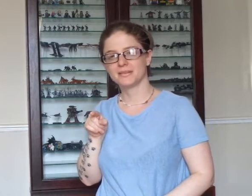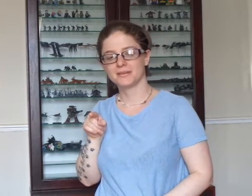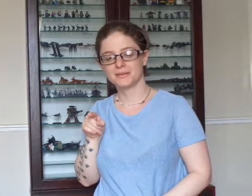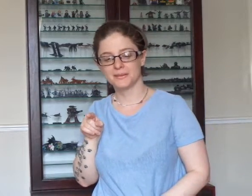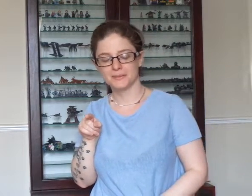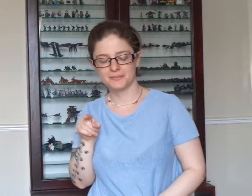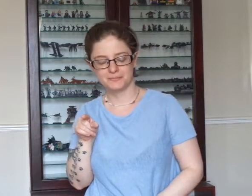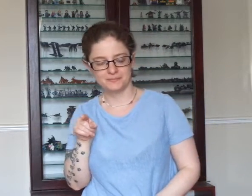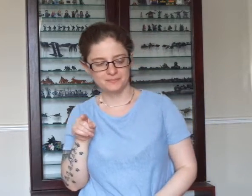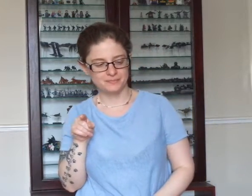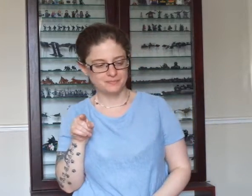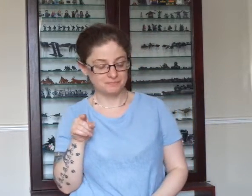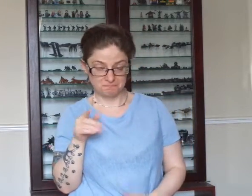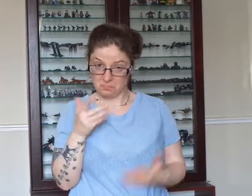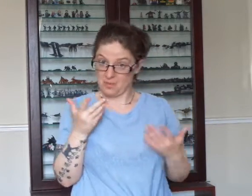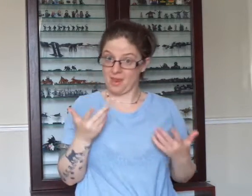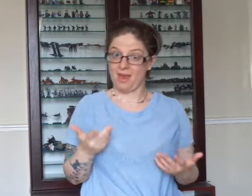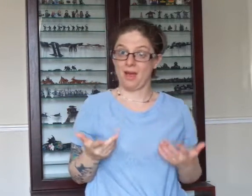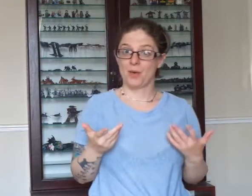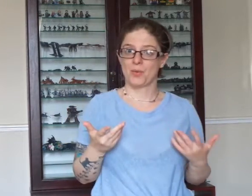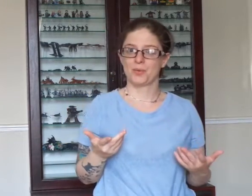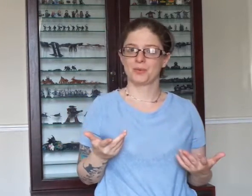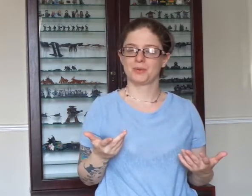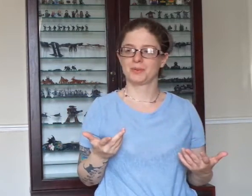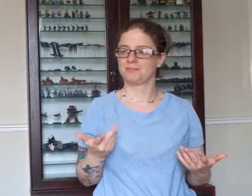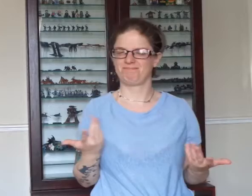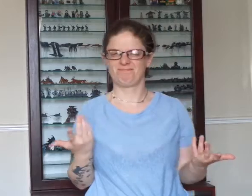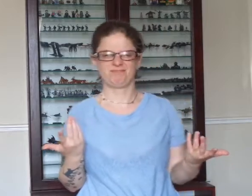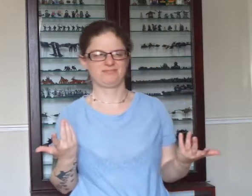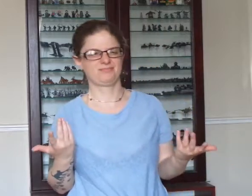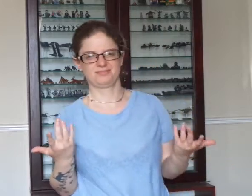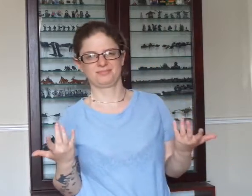But now, it's just another show.